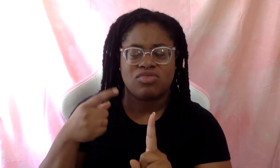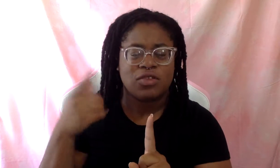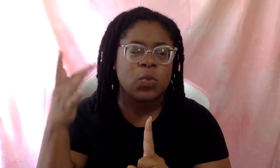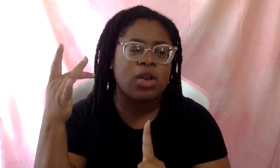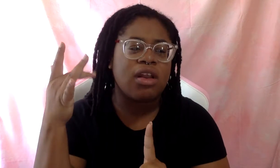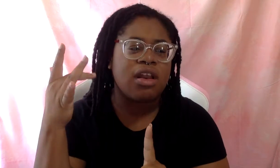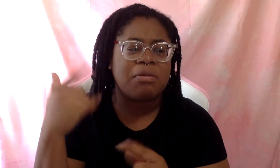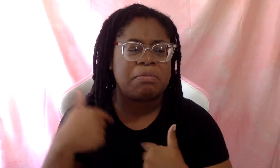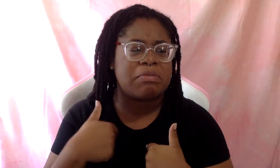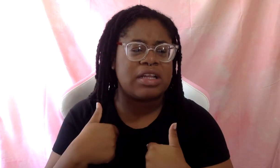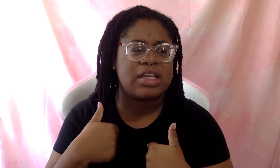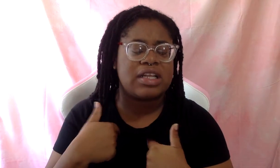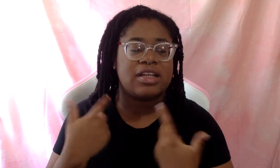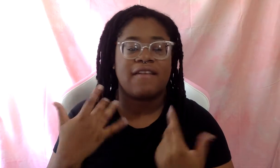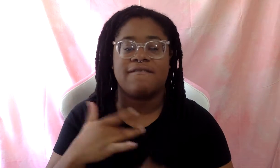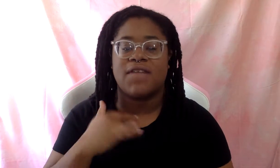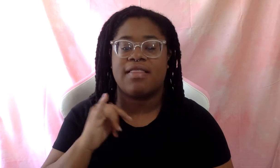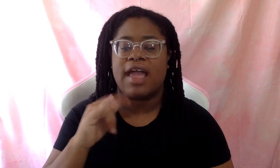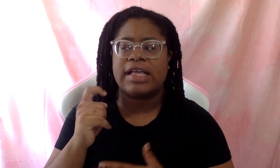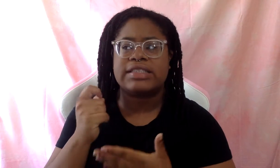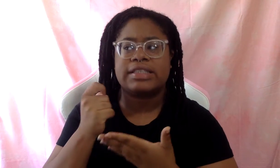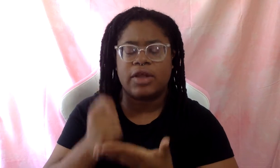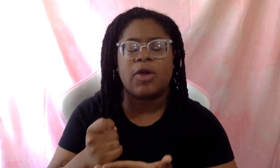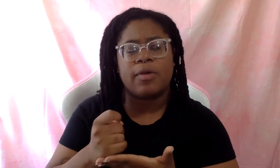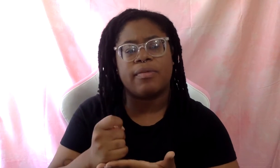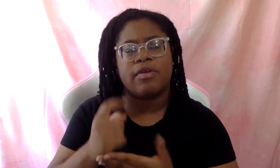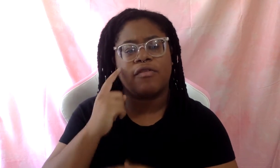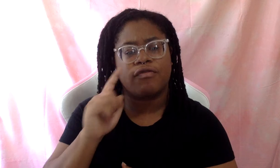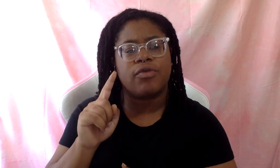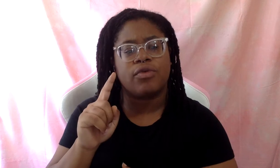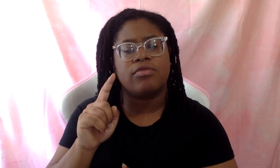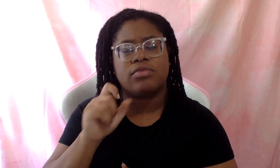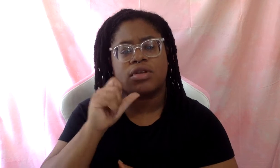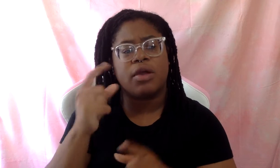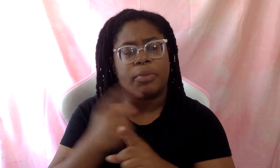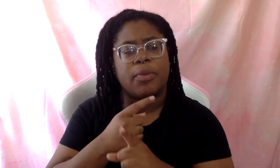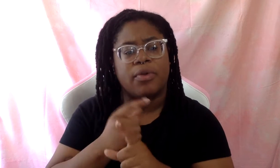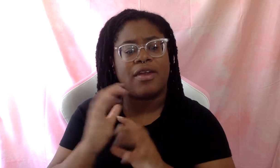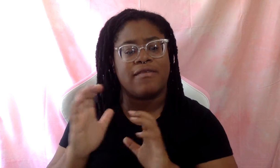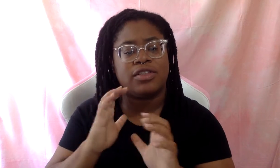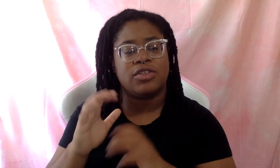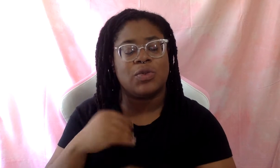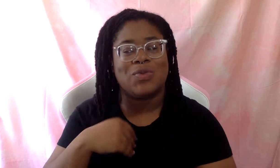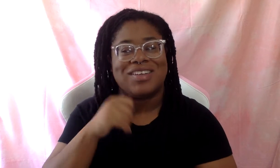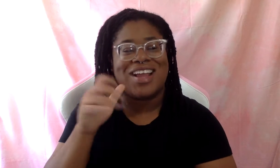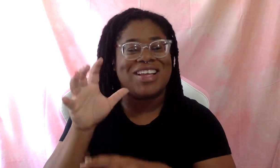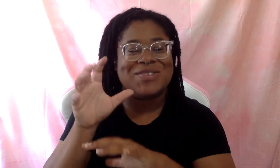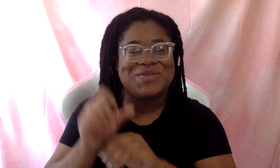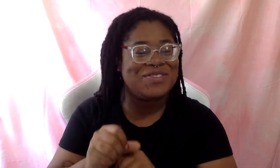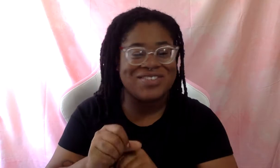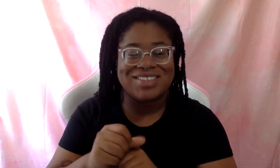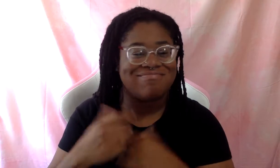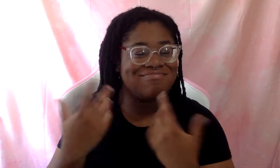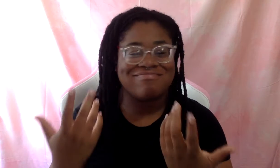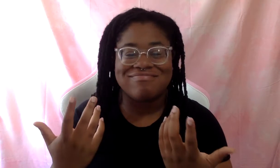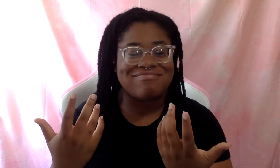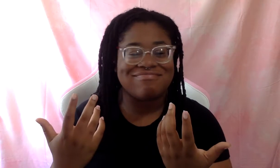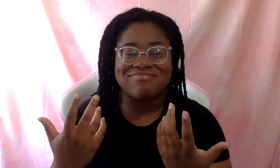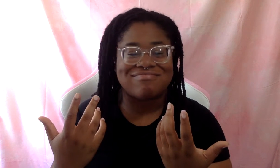It's therapy to, to have inappropriate conversations. Um, we're just not used to having them outside of the